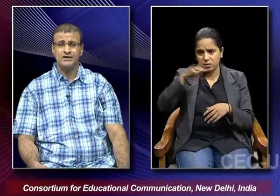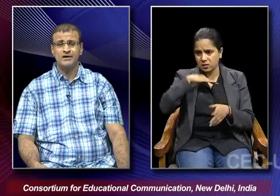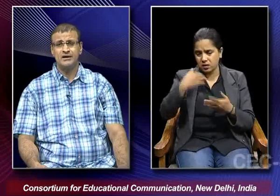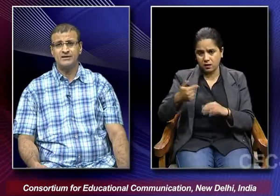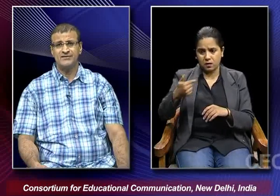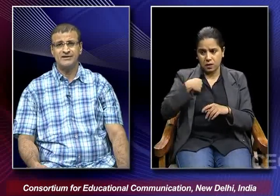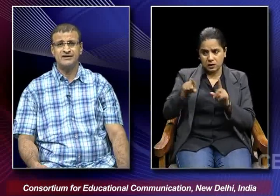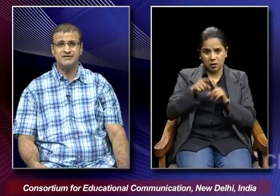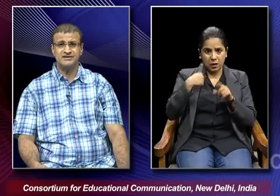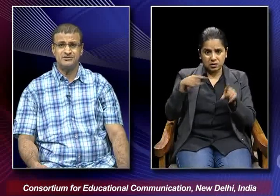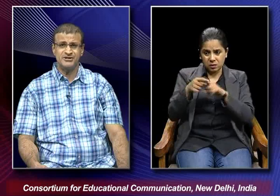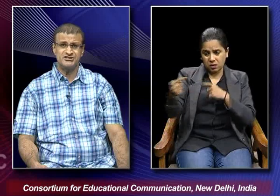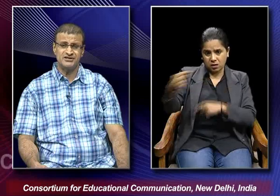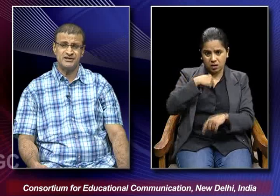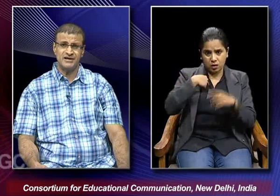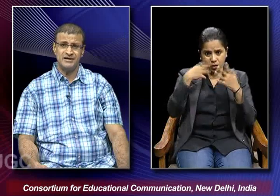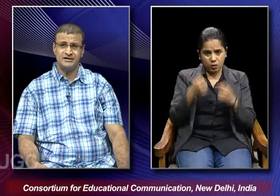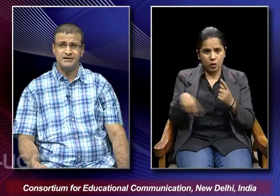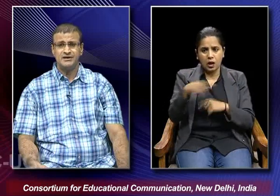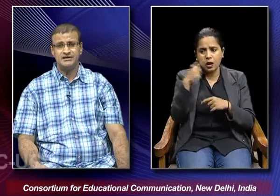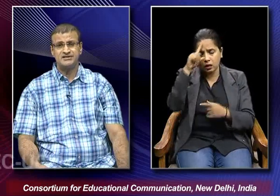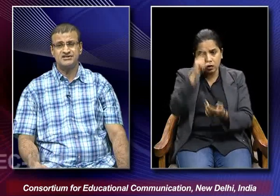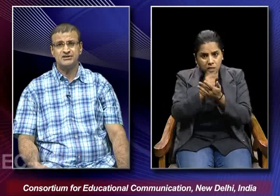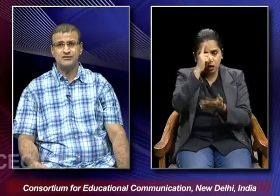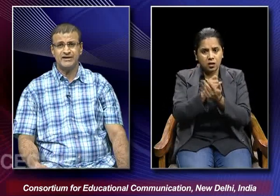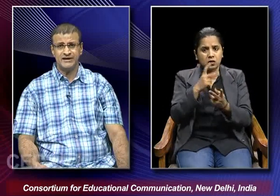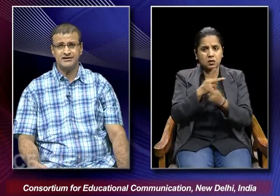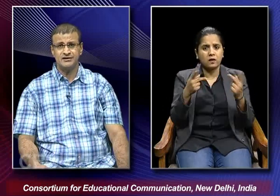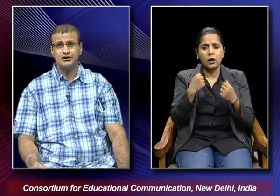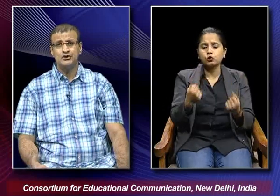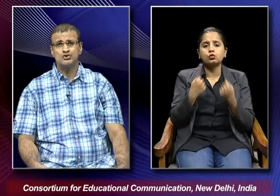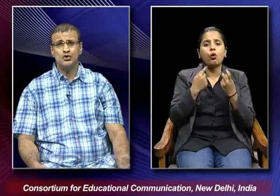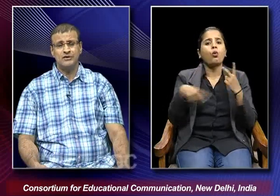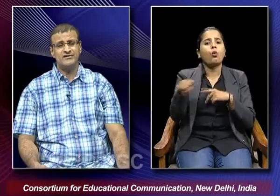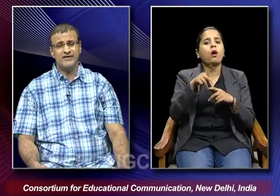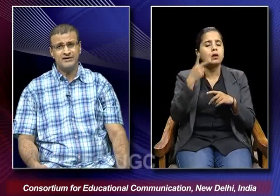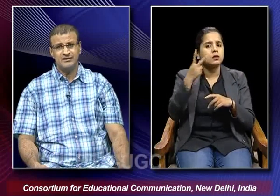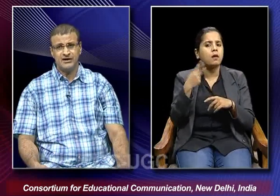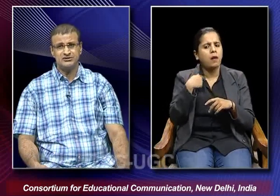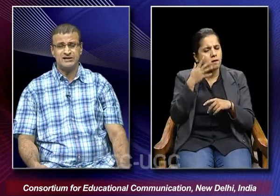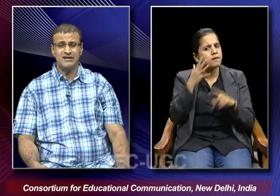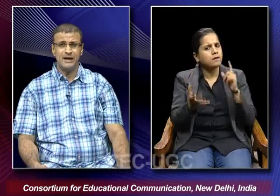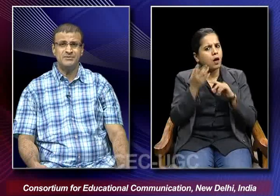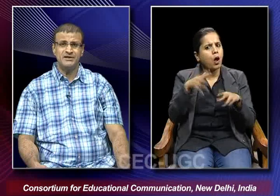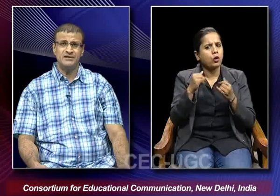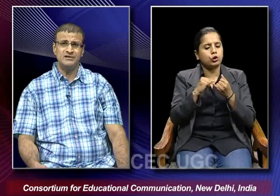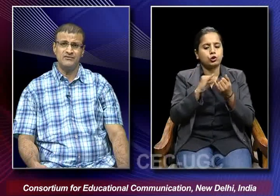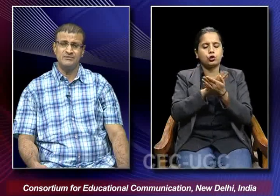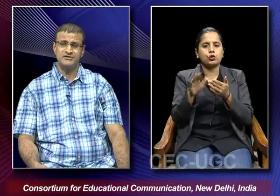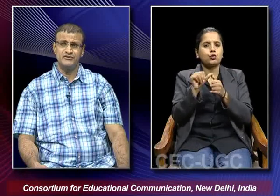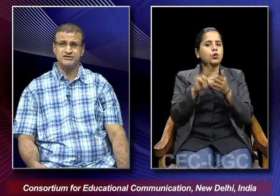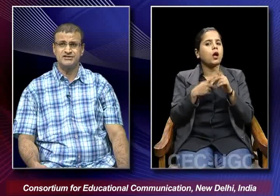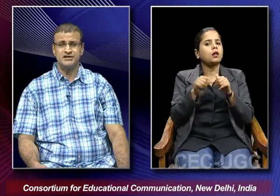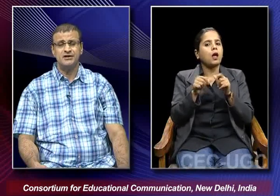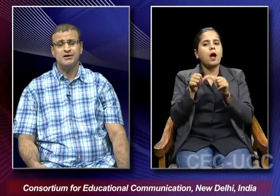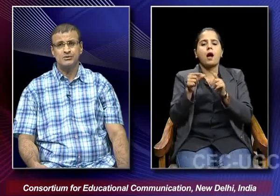reflected in the determination and the strength of character. So we find that how Shanta Apte in the film